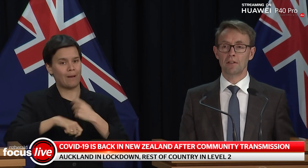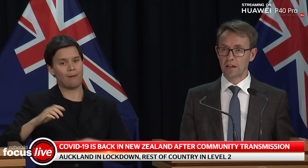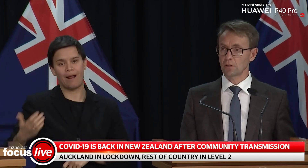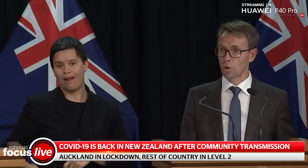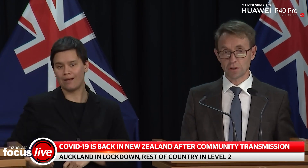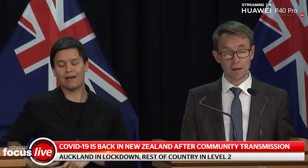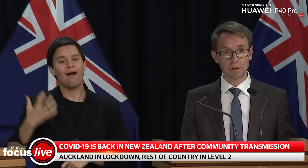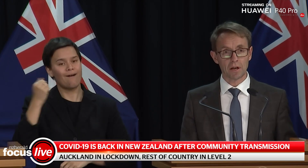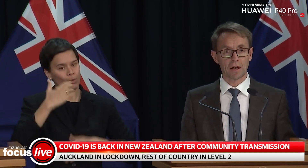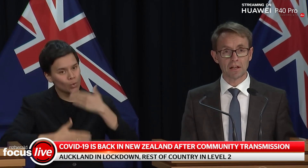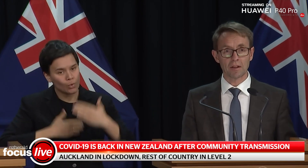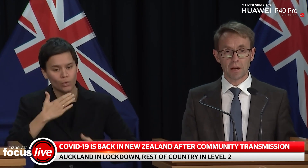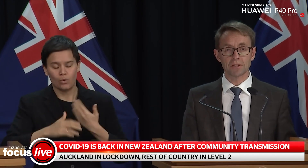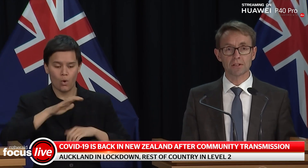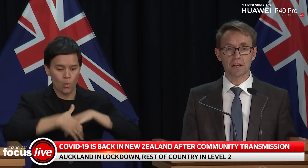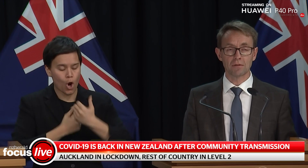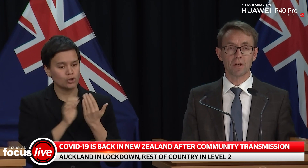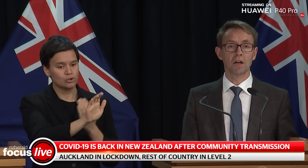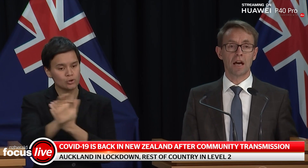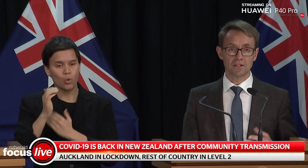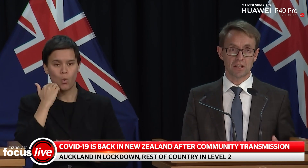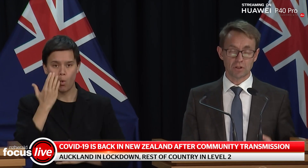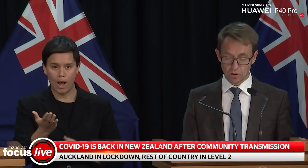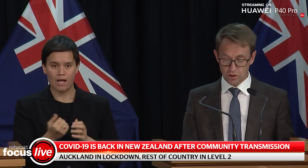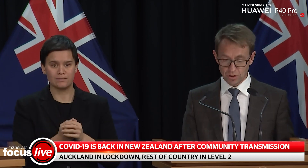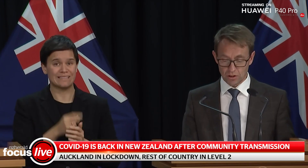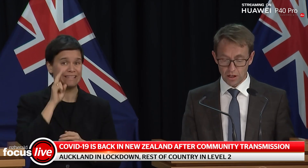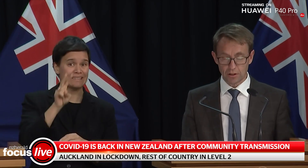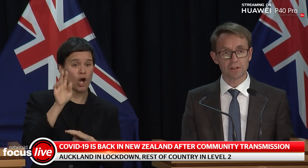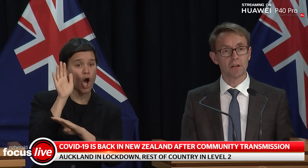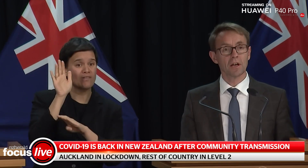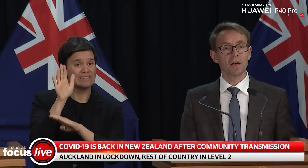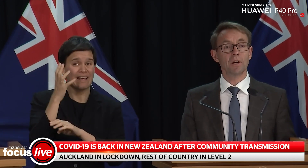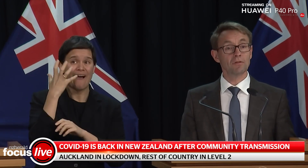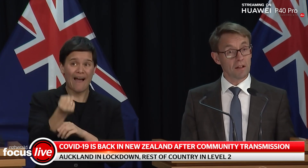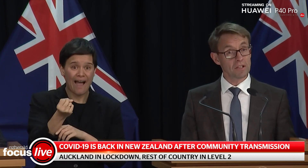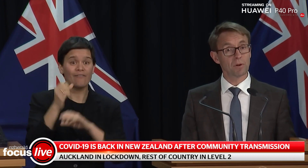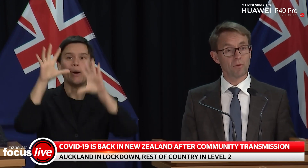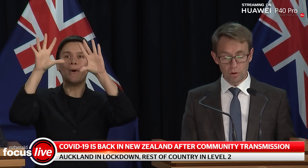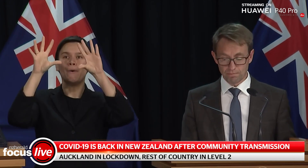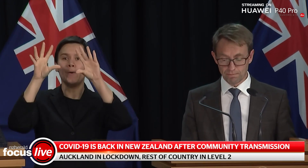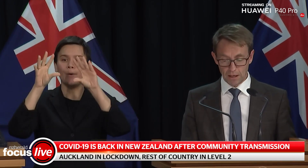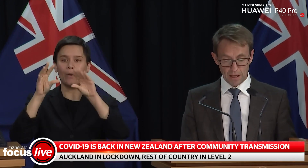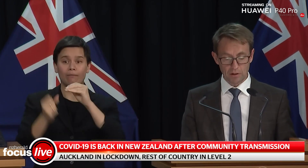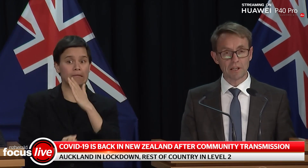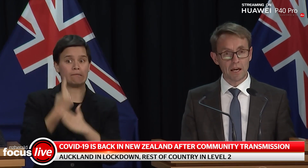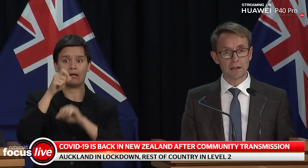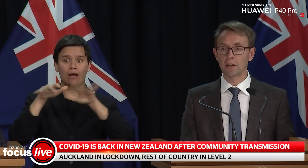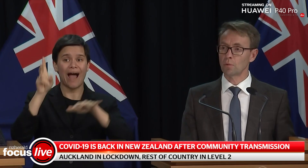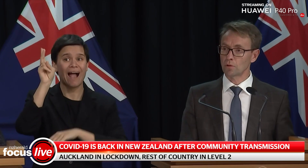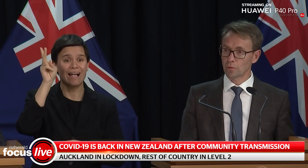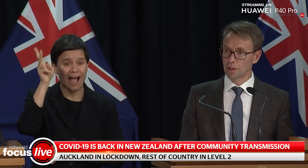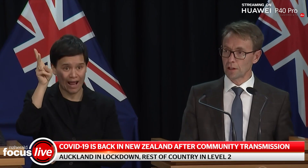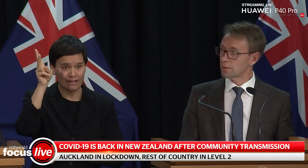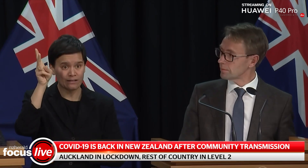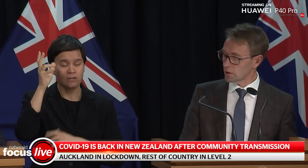that what has happened in other places that have seen resurgences like this. We have done this before and we can